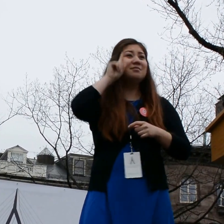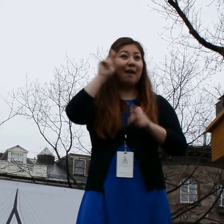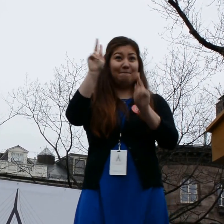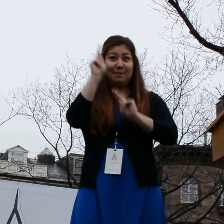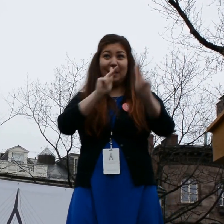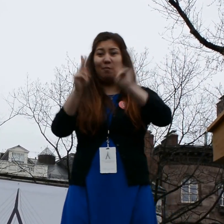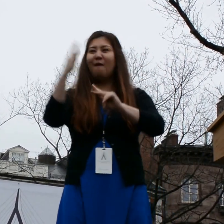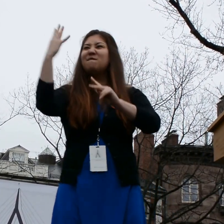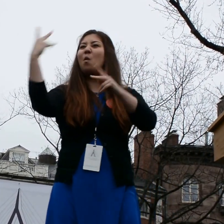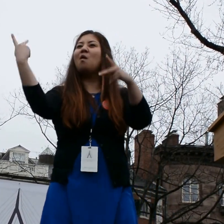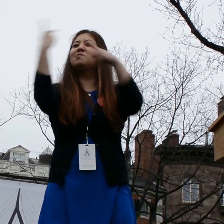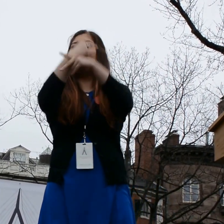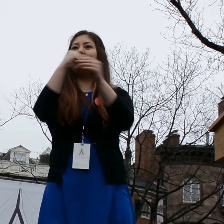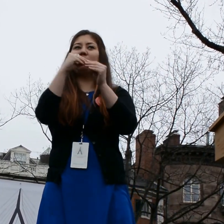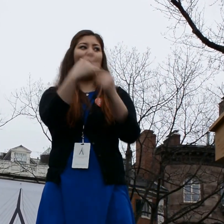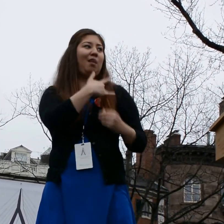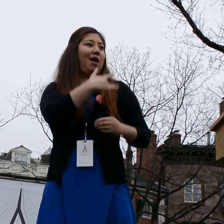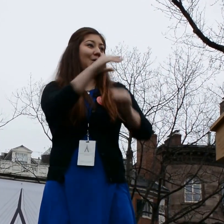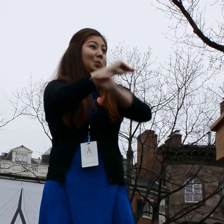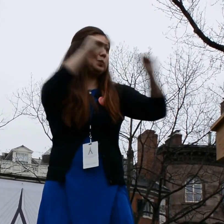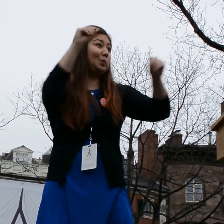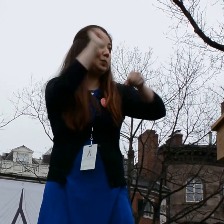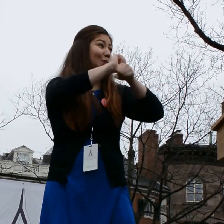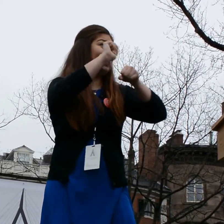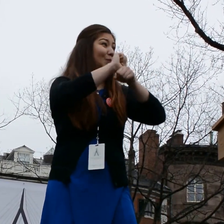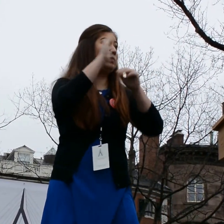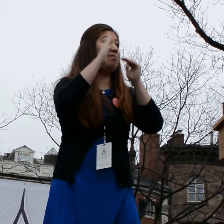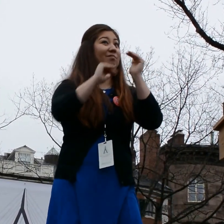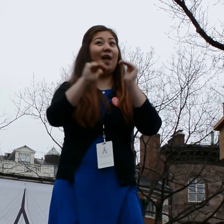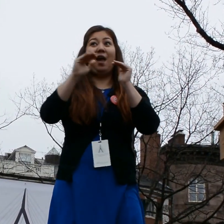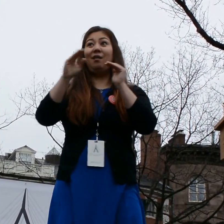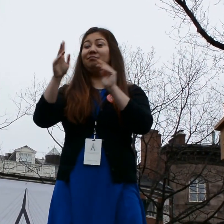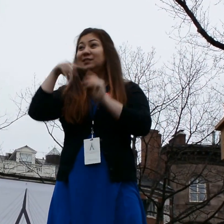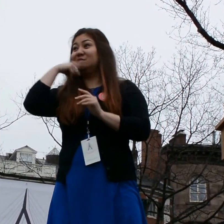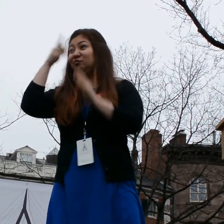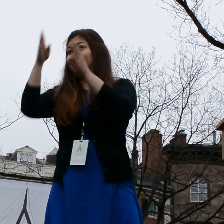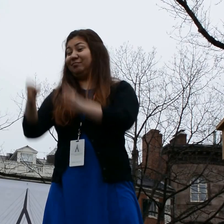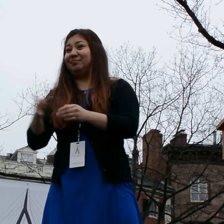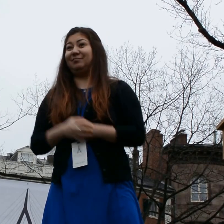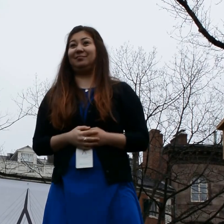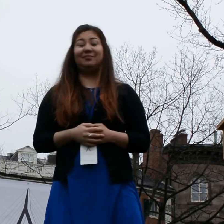Deaf people are four times more likely to be unemployed than a hearing person.